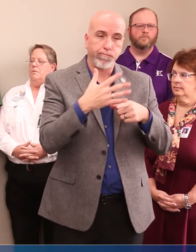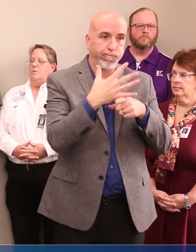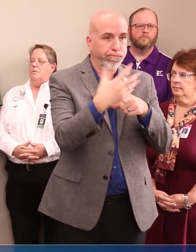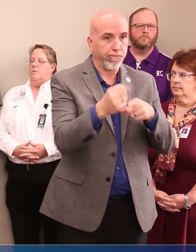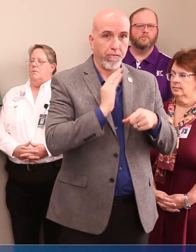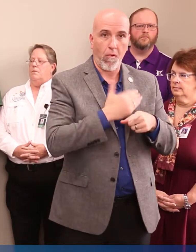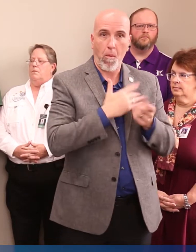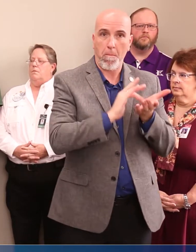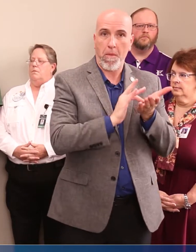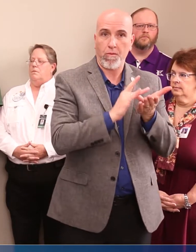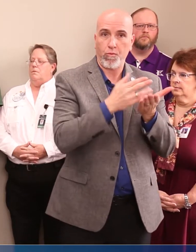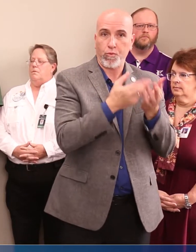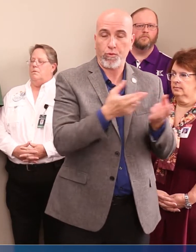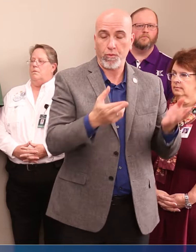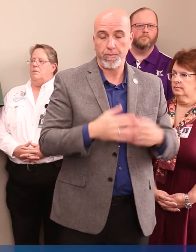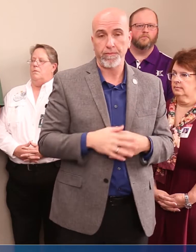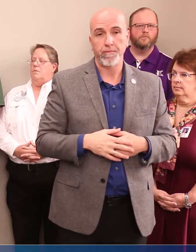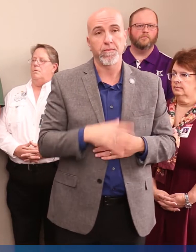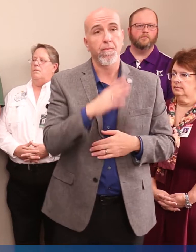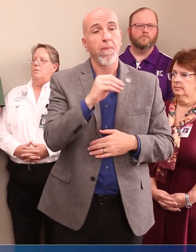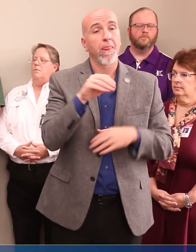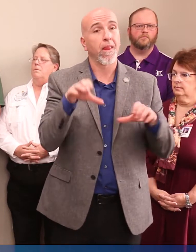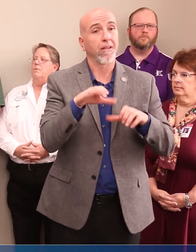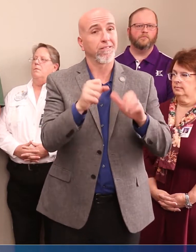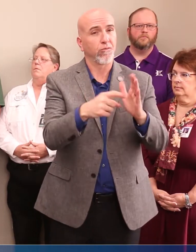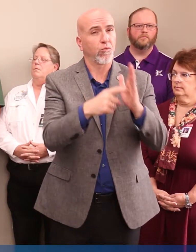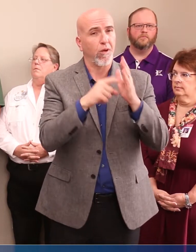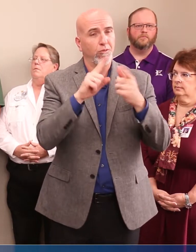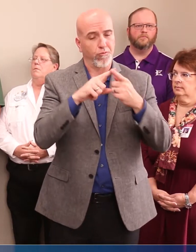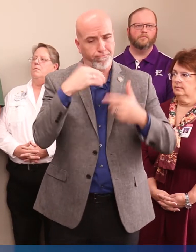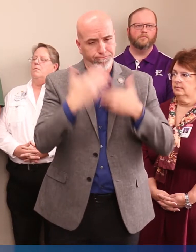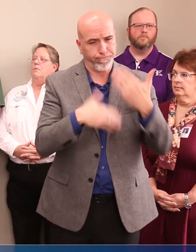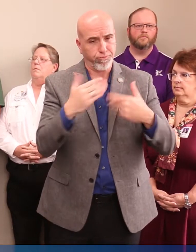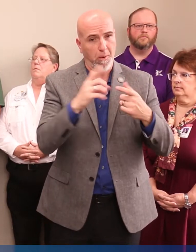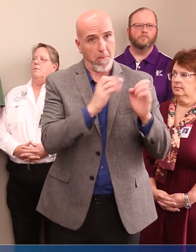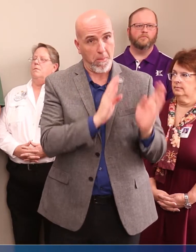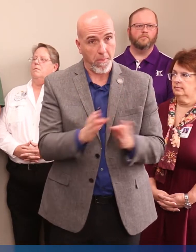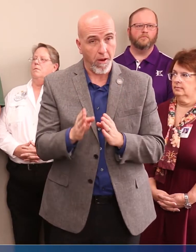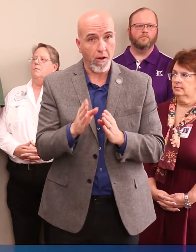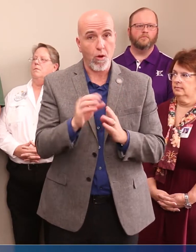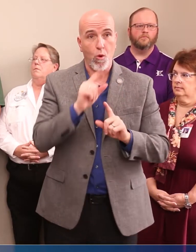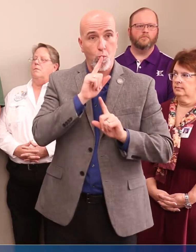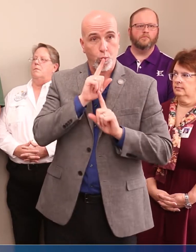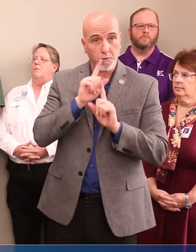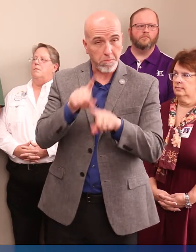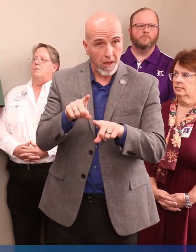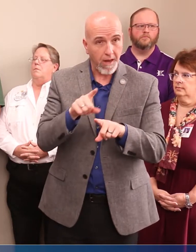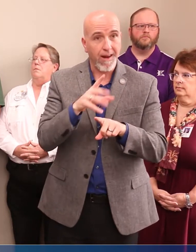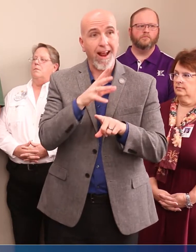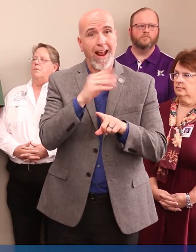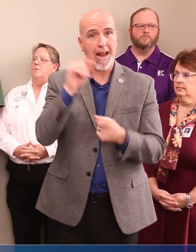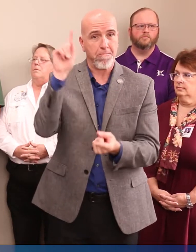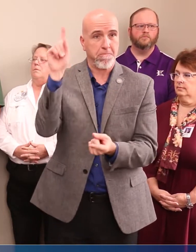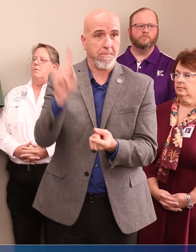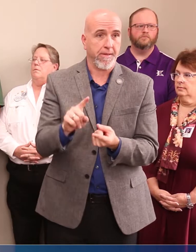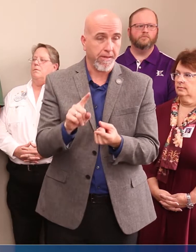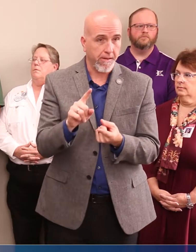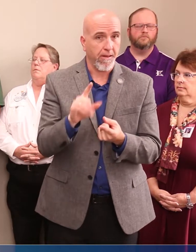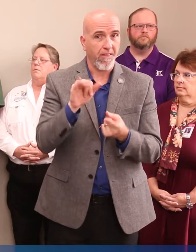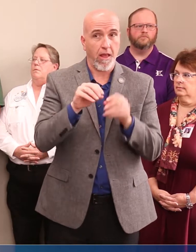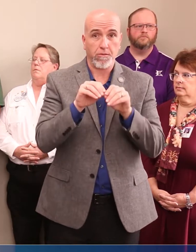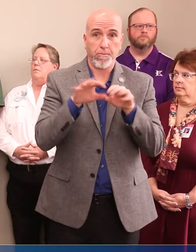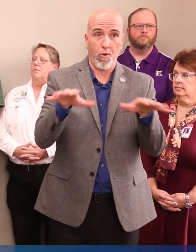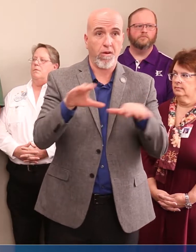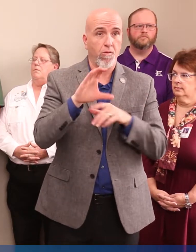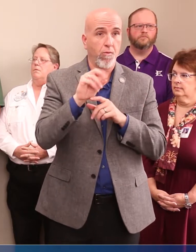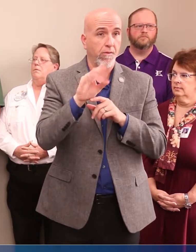And whereas action is required to take immediate steps to prepare for, respond to, and mitigate the spread